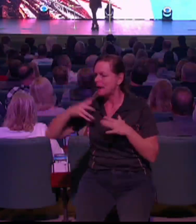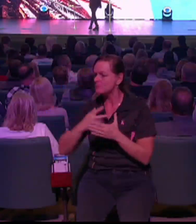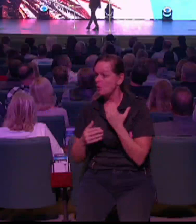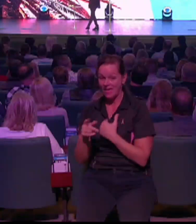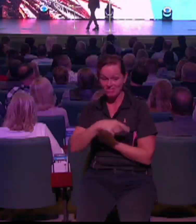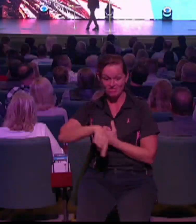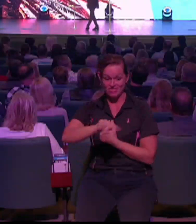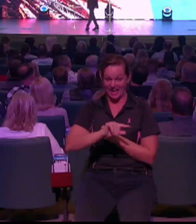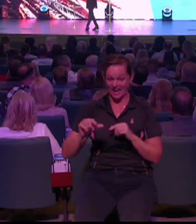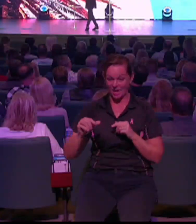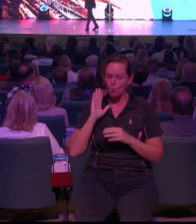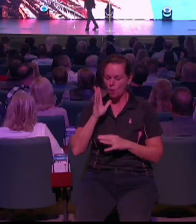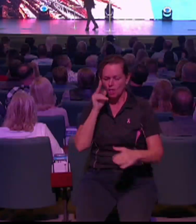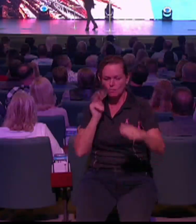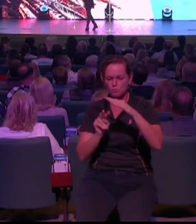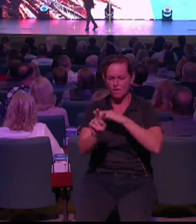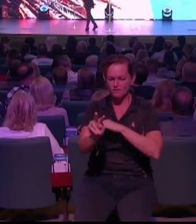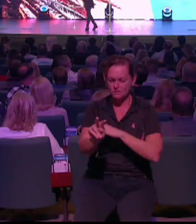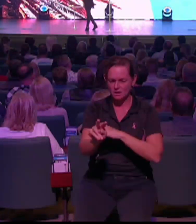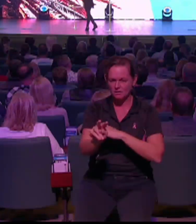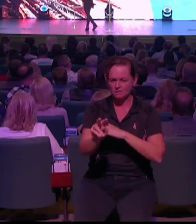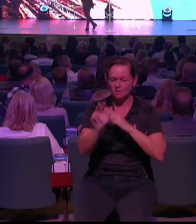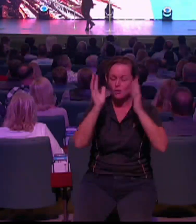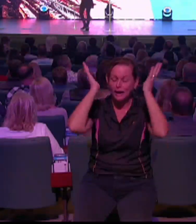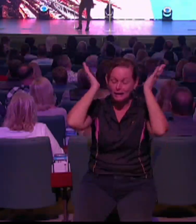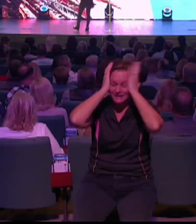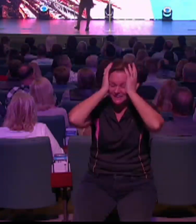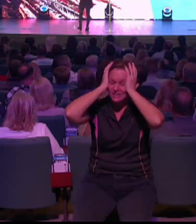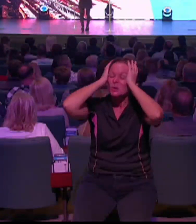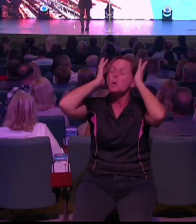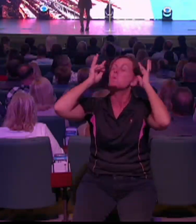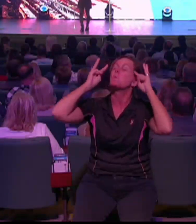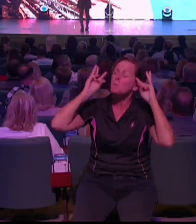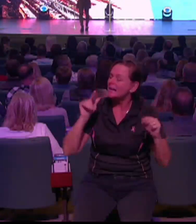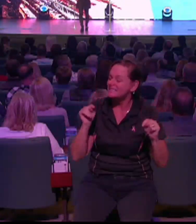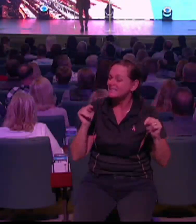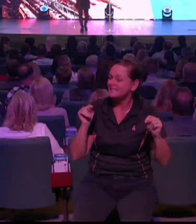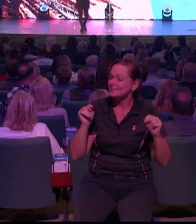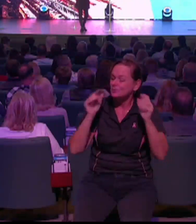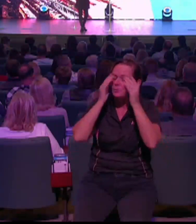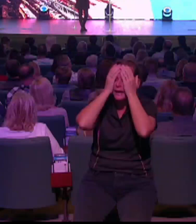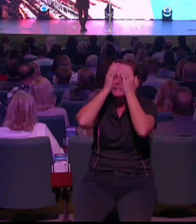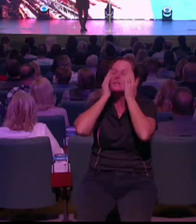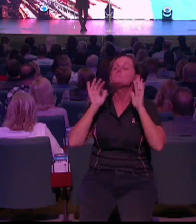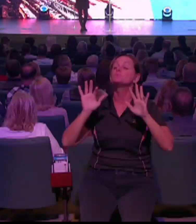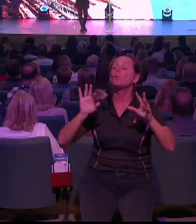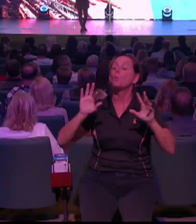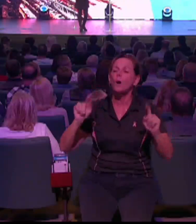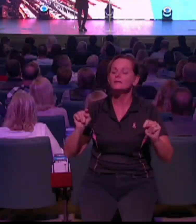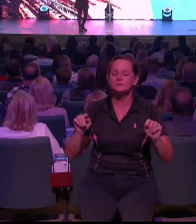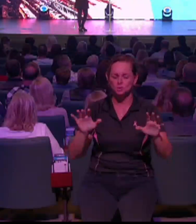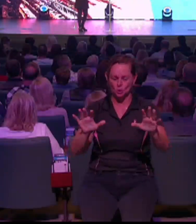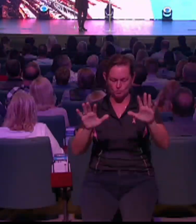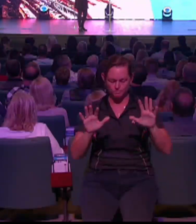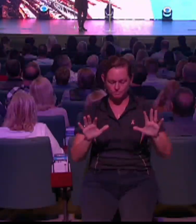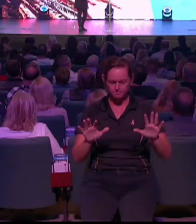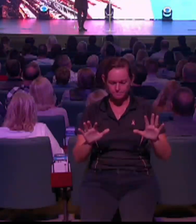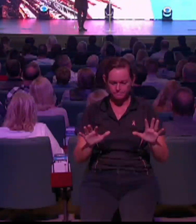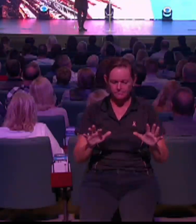What does that even mean? What means that there's going to be a generation that contrary to what everything